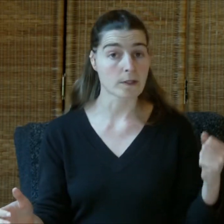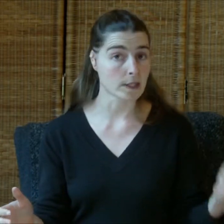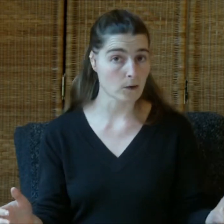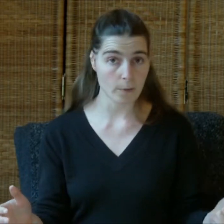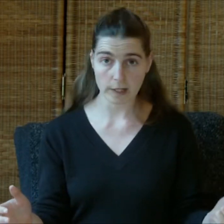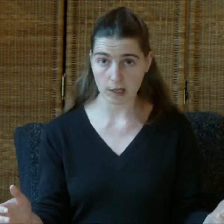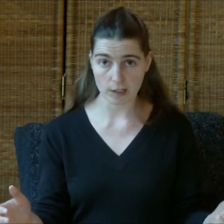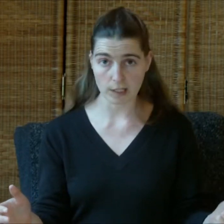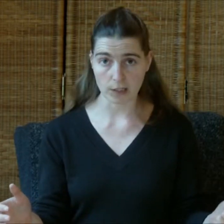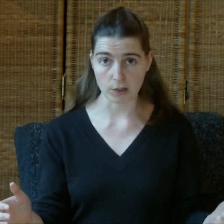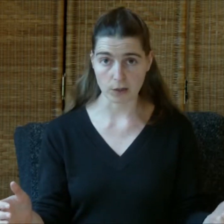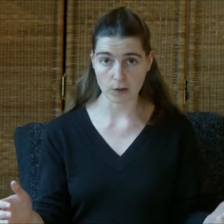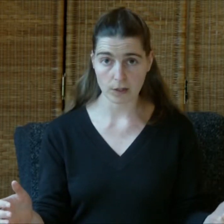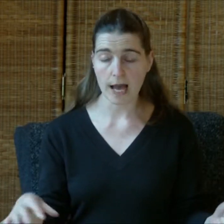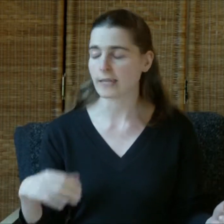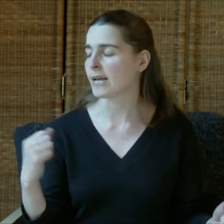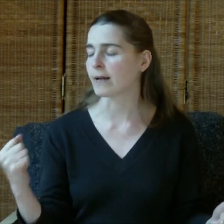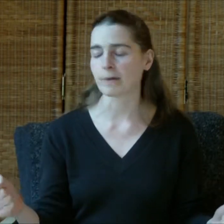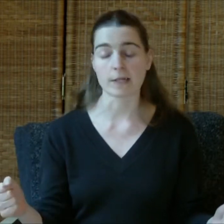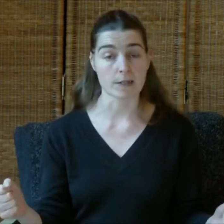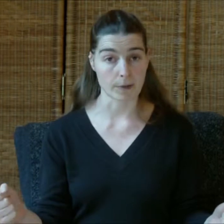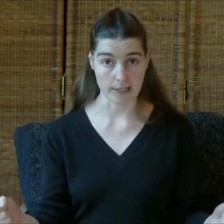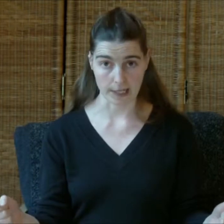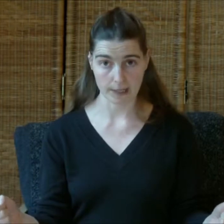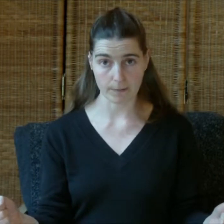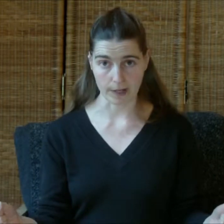0 being not an issue and 10 being as big as it can be.